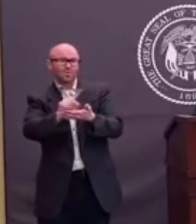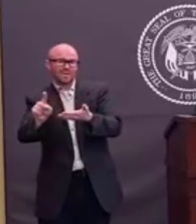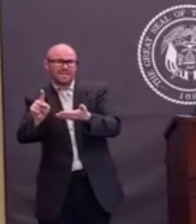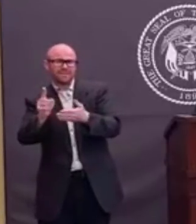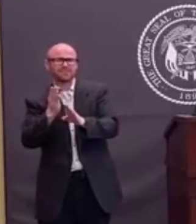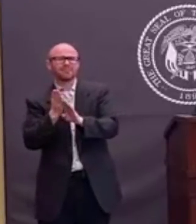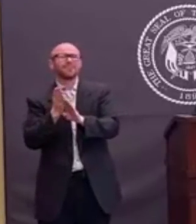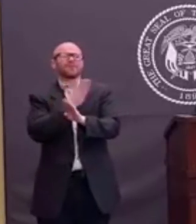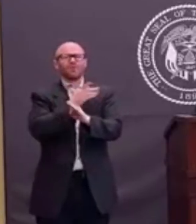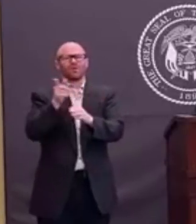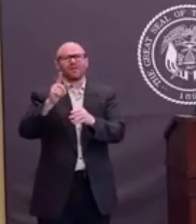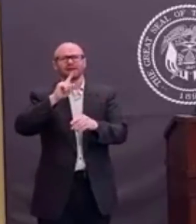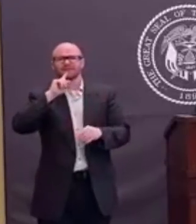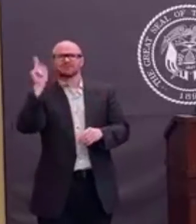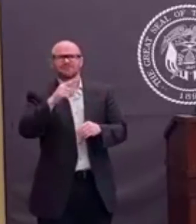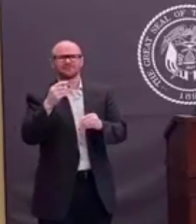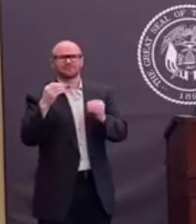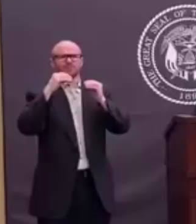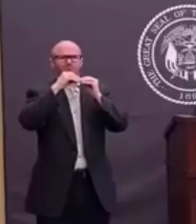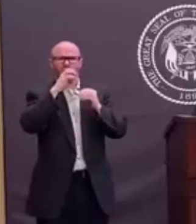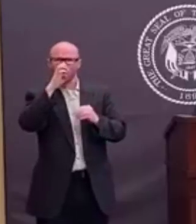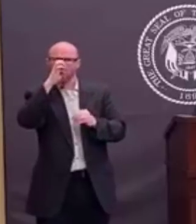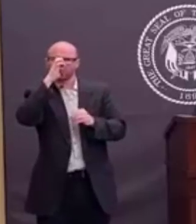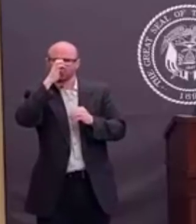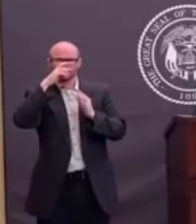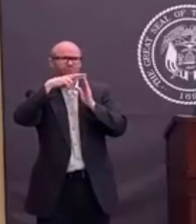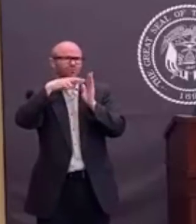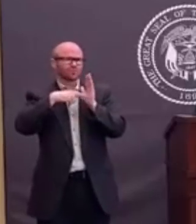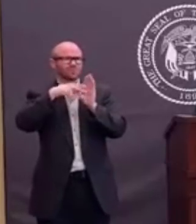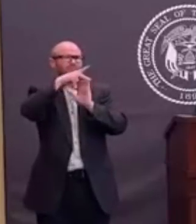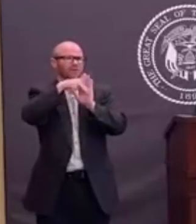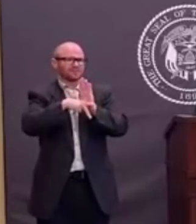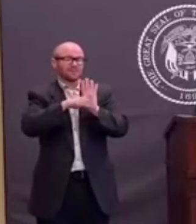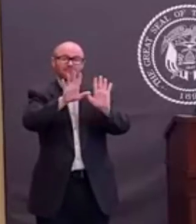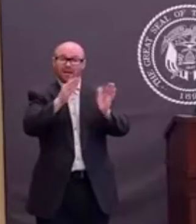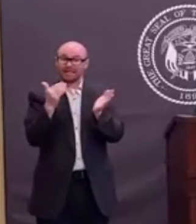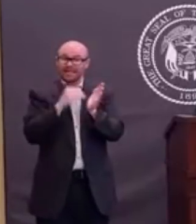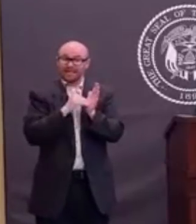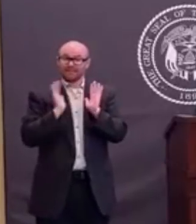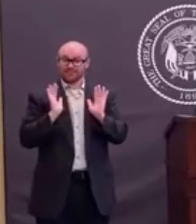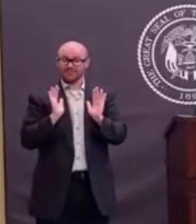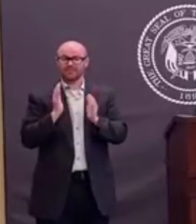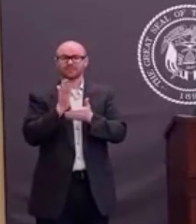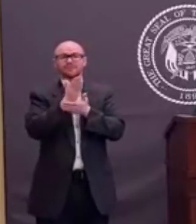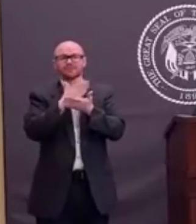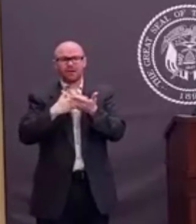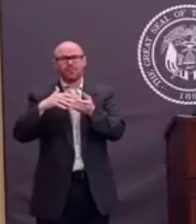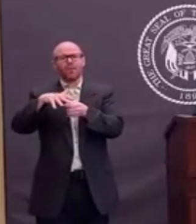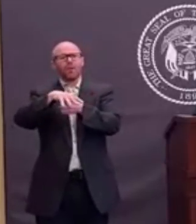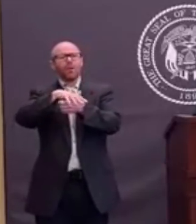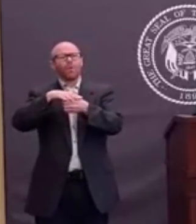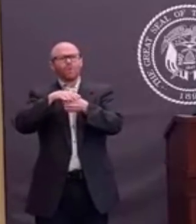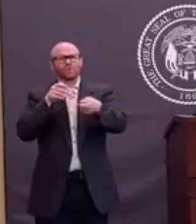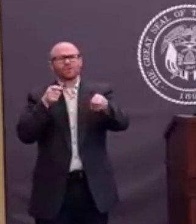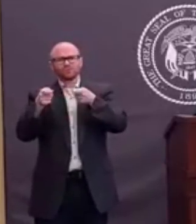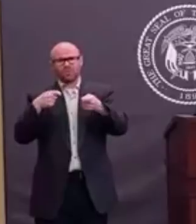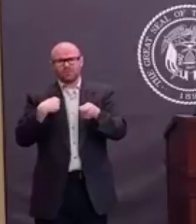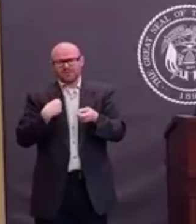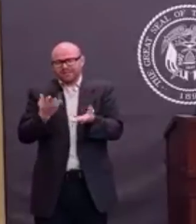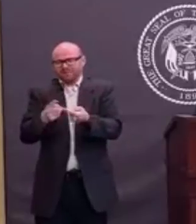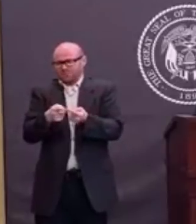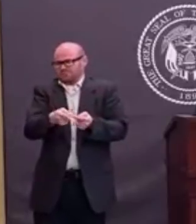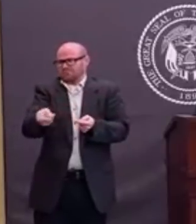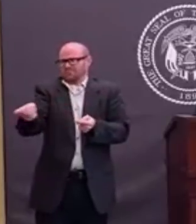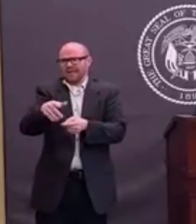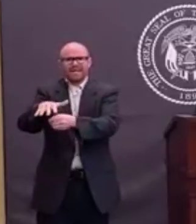a little more harsh or more egregious. But again, we have allowed for some local control in conjunction with us if it's